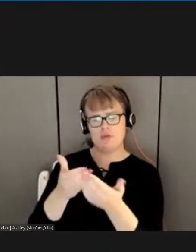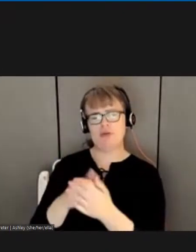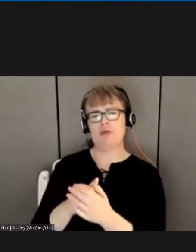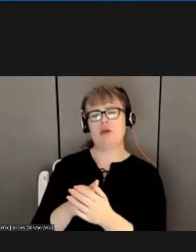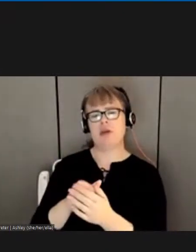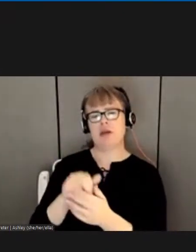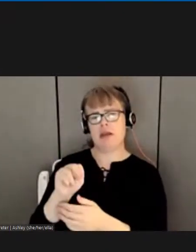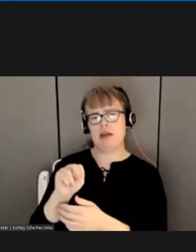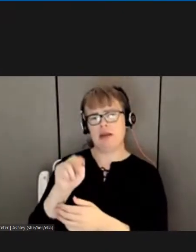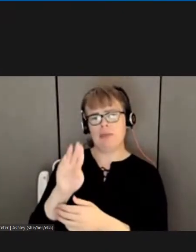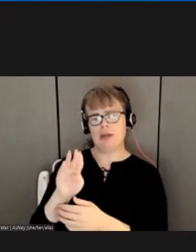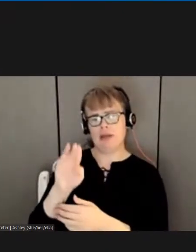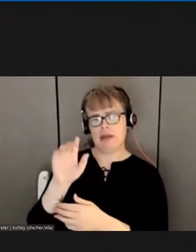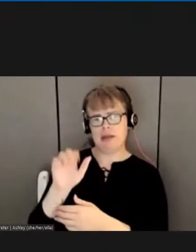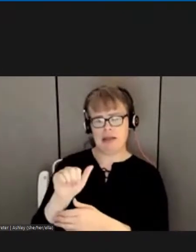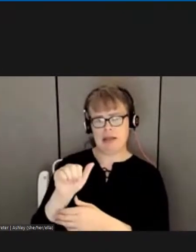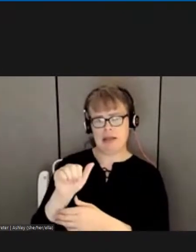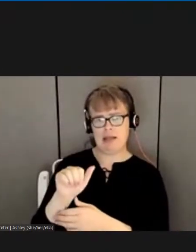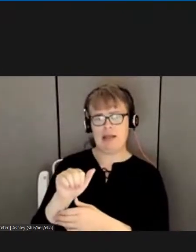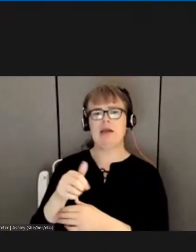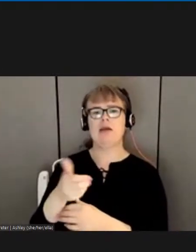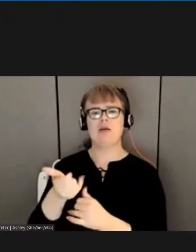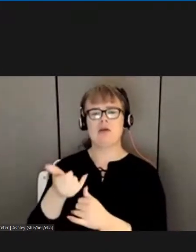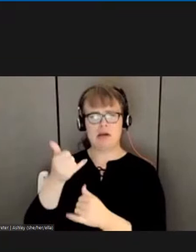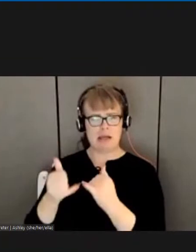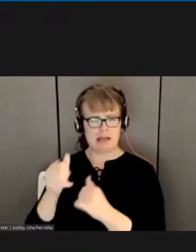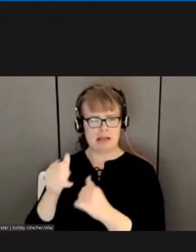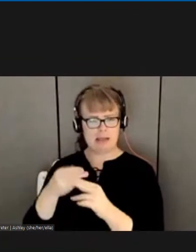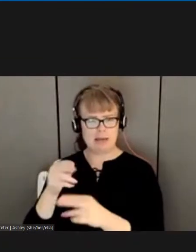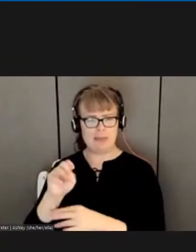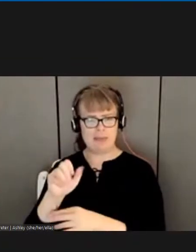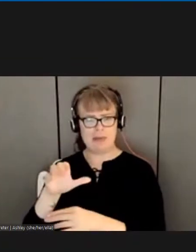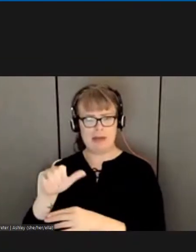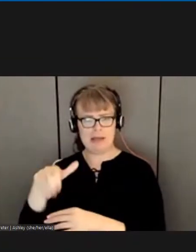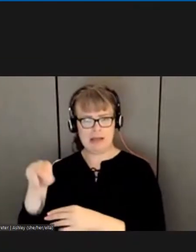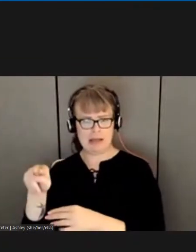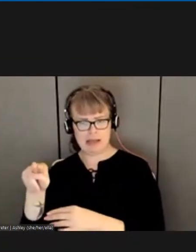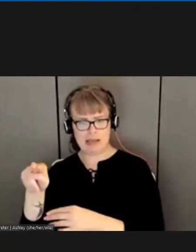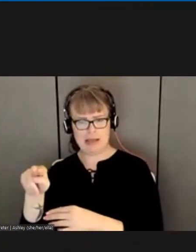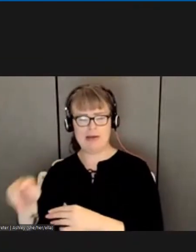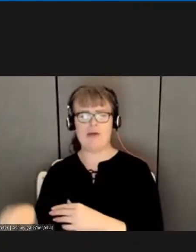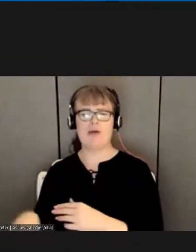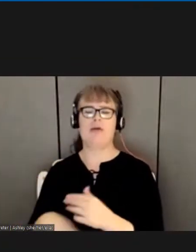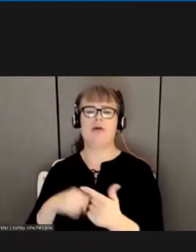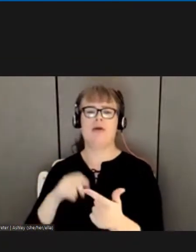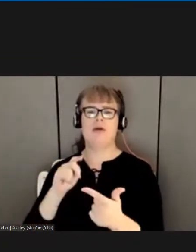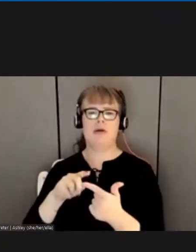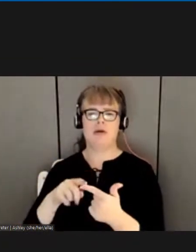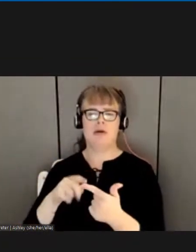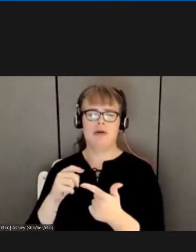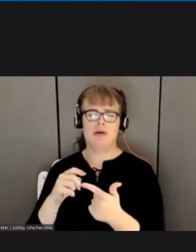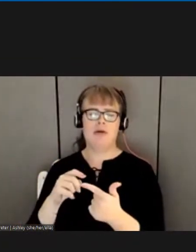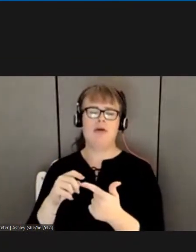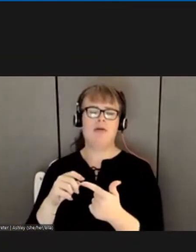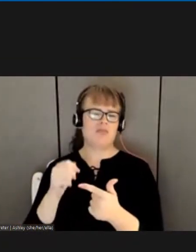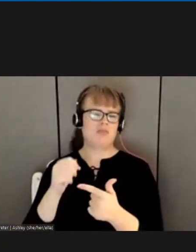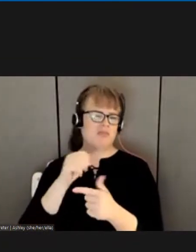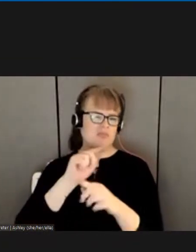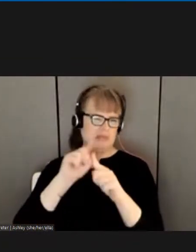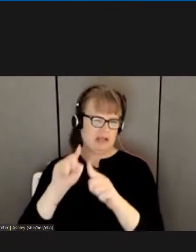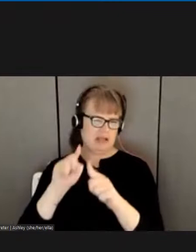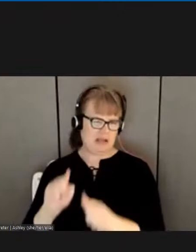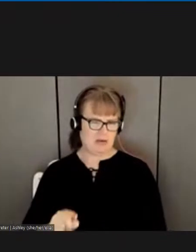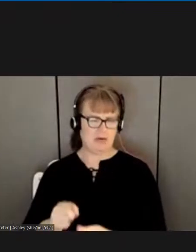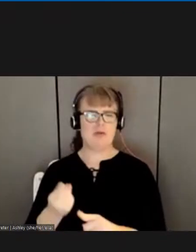local representatives under Article 40, Aaron Brown and Clint Holbert under Article 41. To address all the issues that they